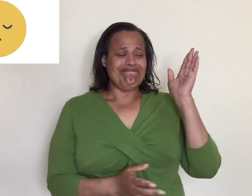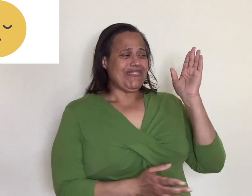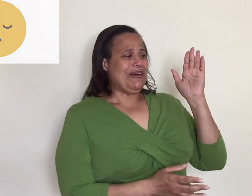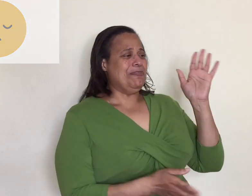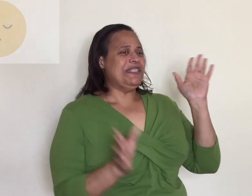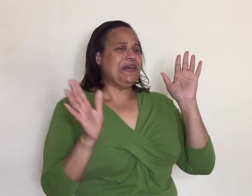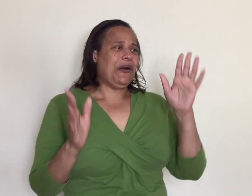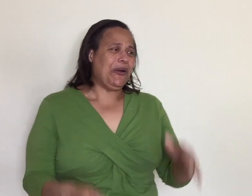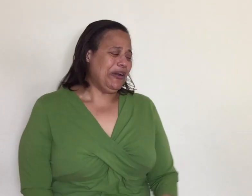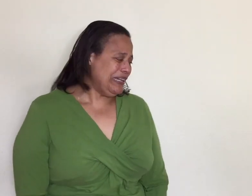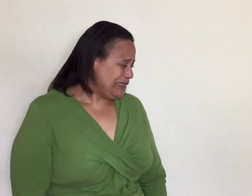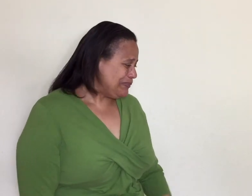i'm sorry